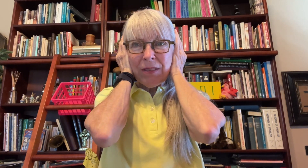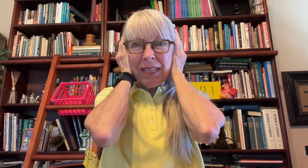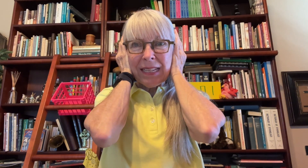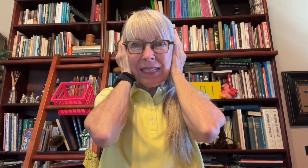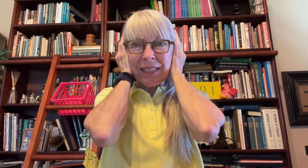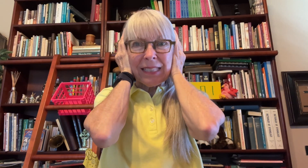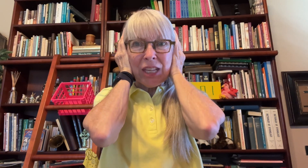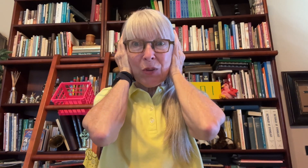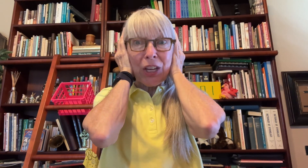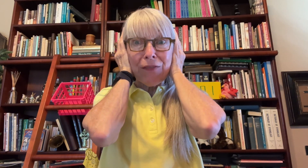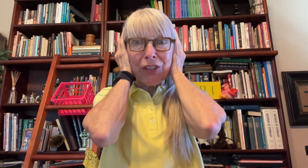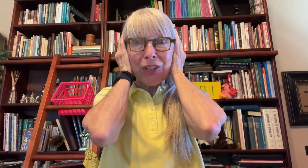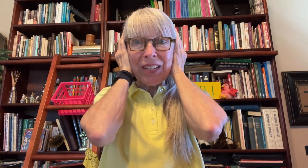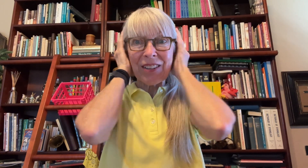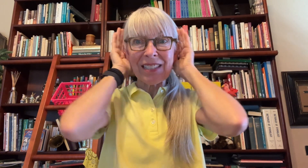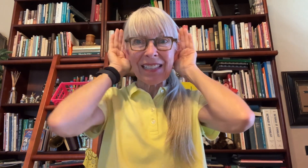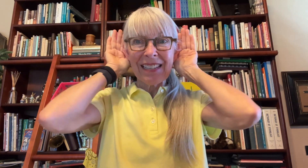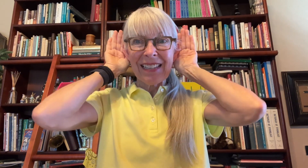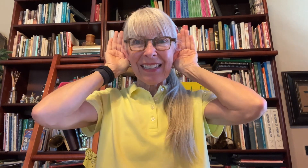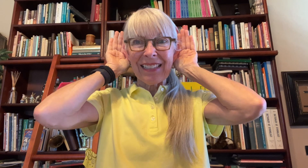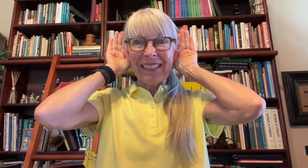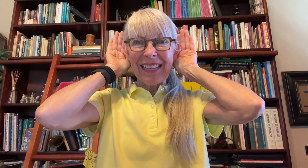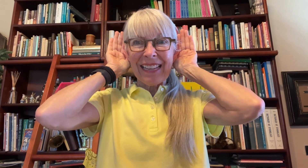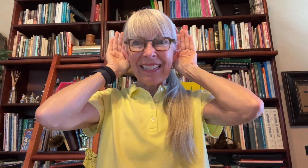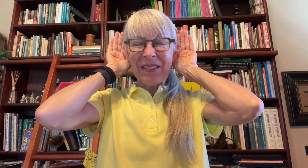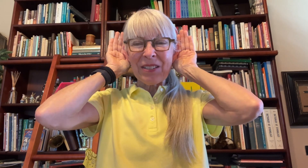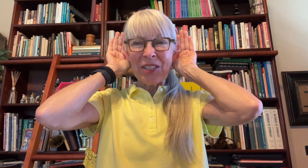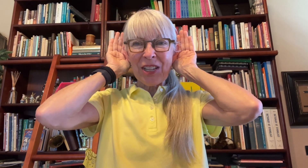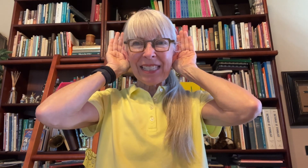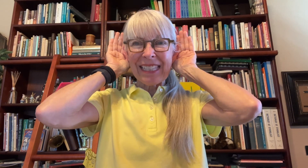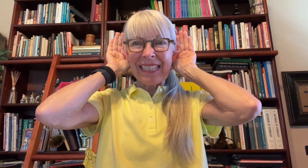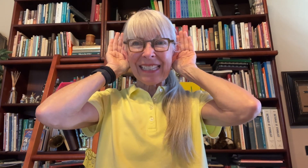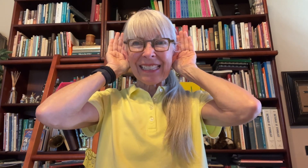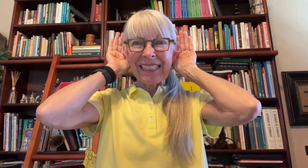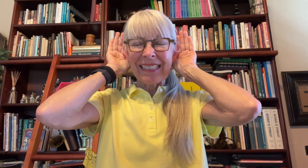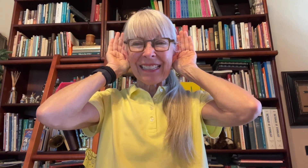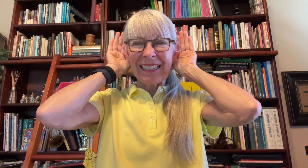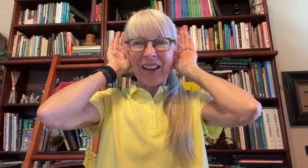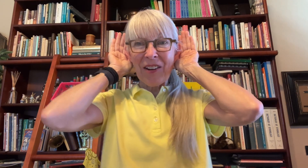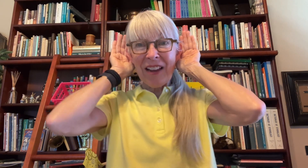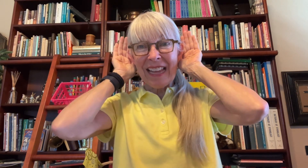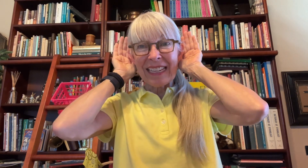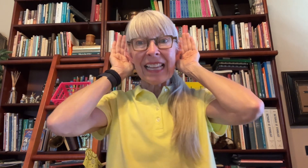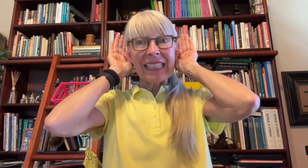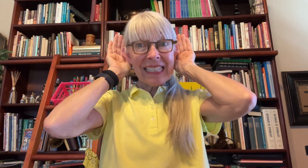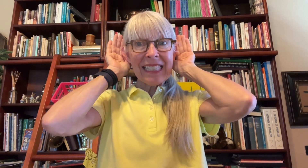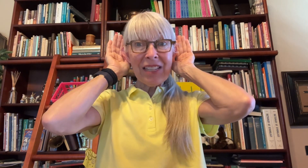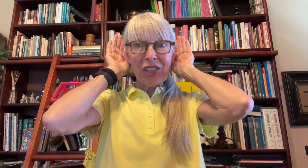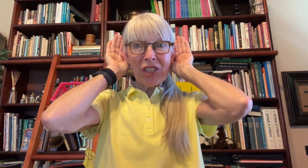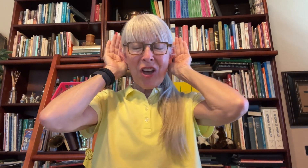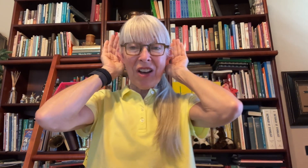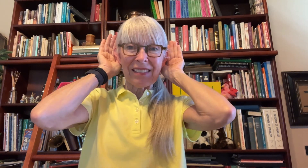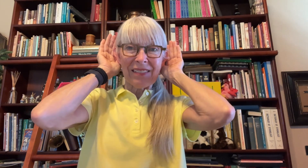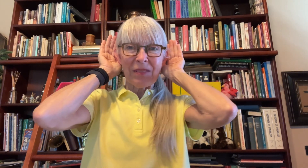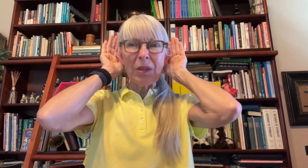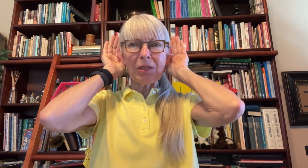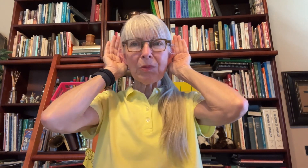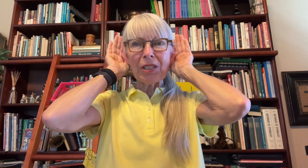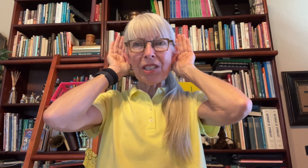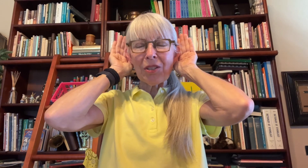this because then you cover your ears. Just this. All right. Let's sing the song. We'll just do